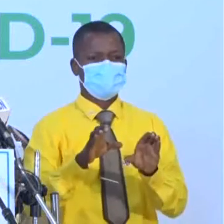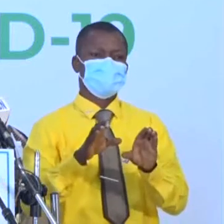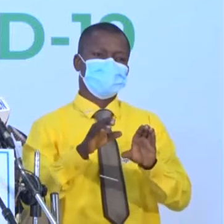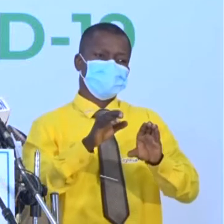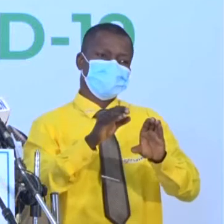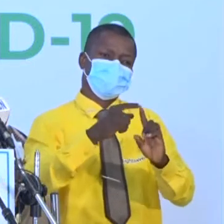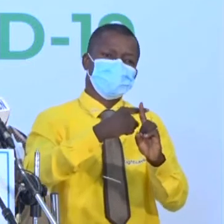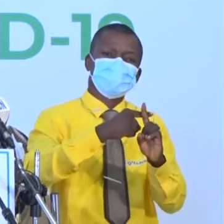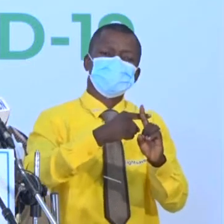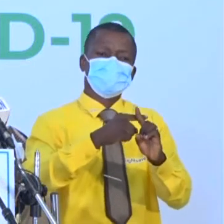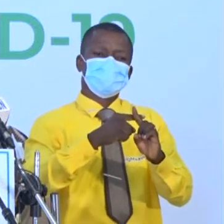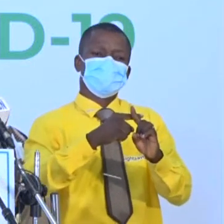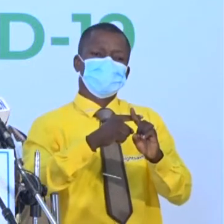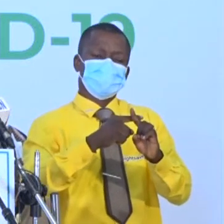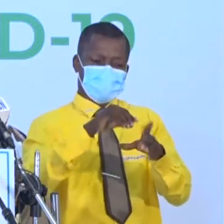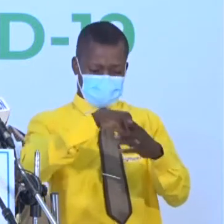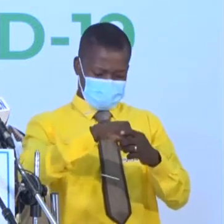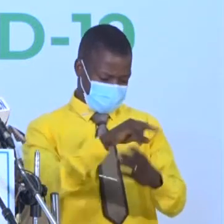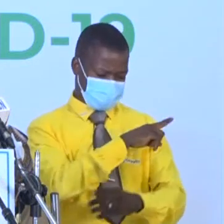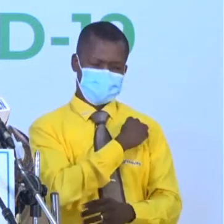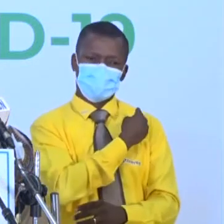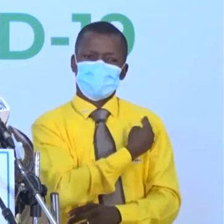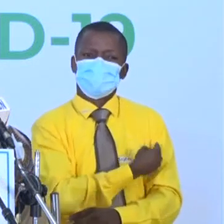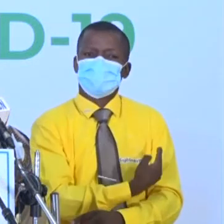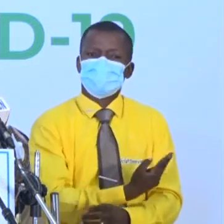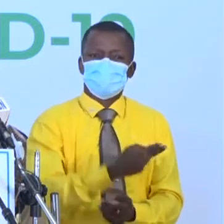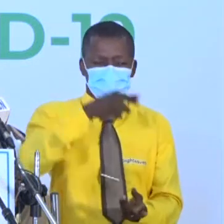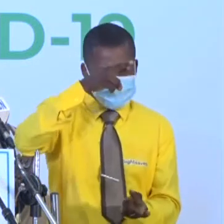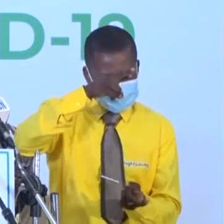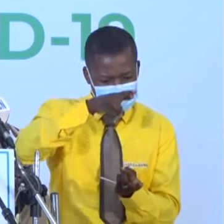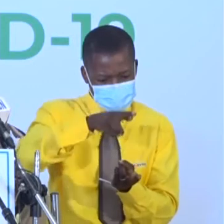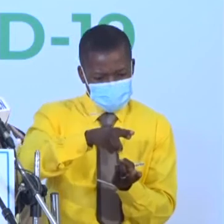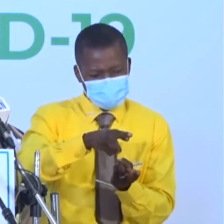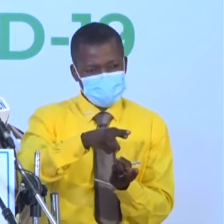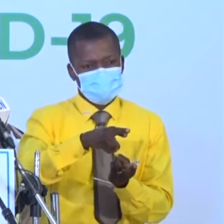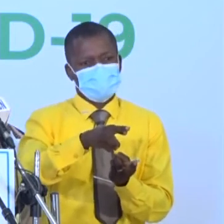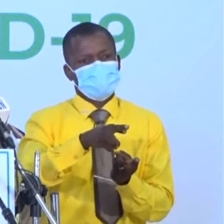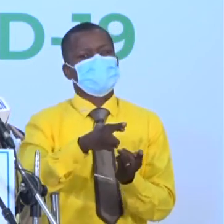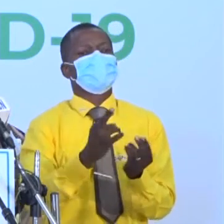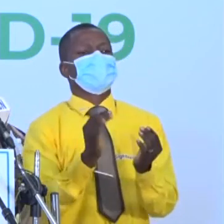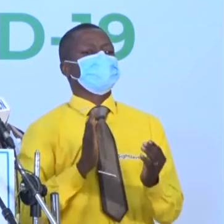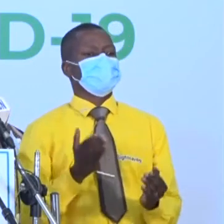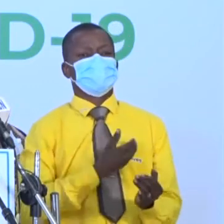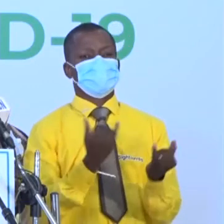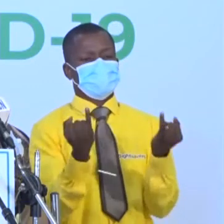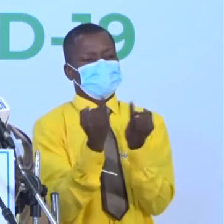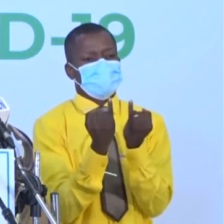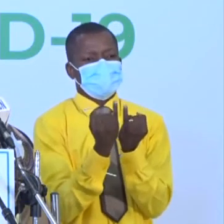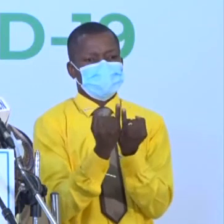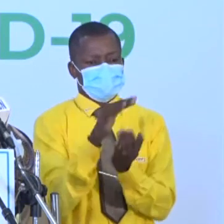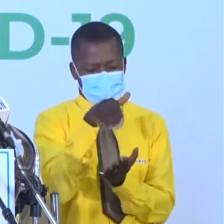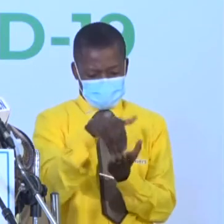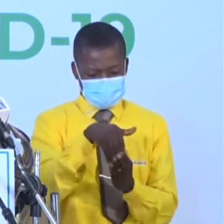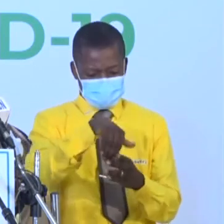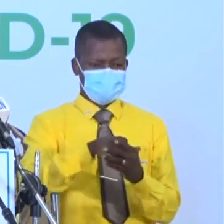The Federal Ministry of Health has called for immediate return of looted COVID-19 drugs and other medical consumables, saying